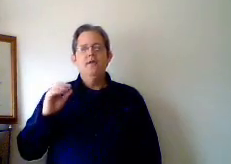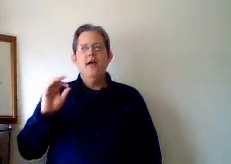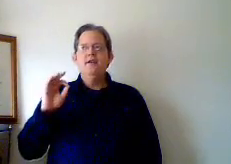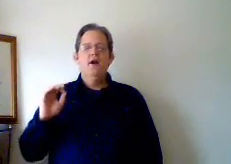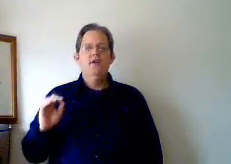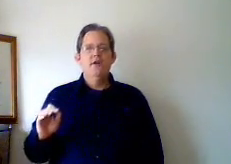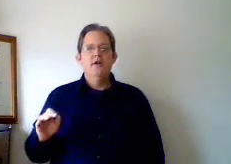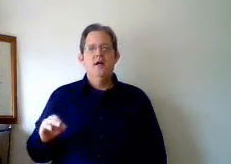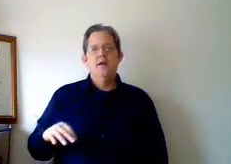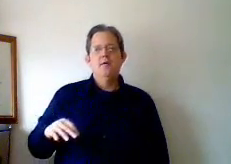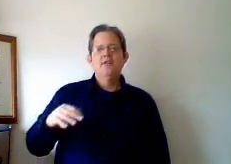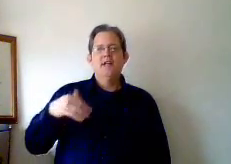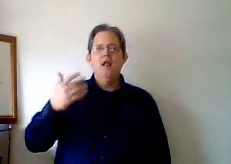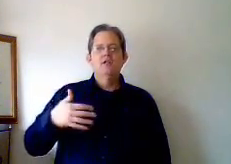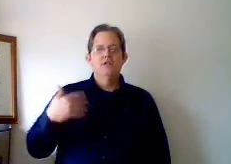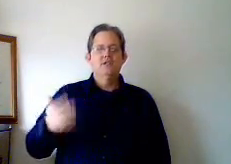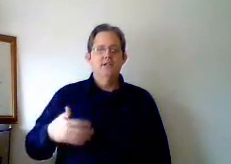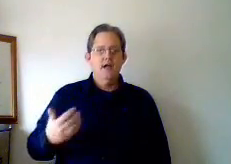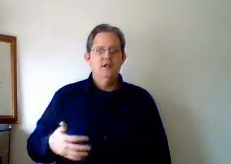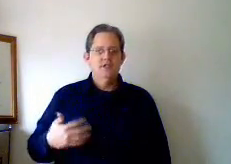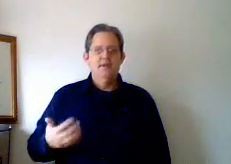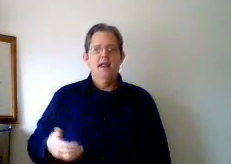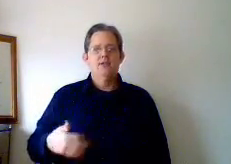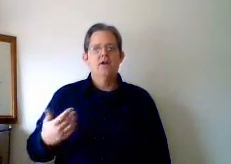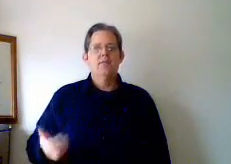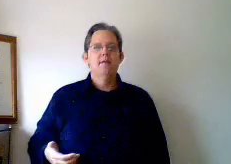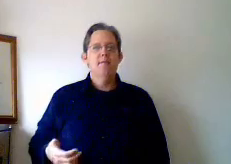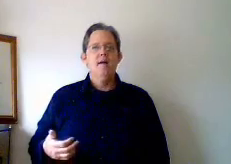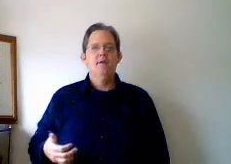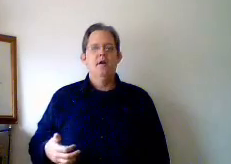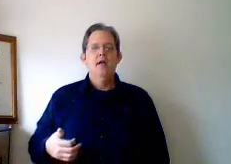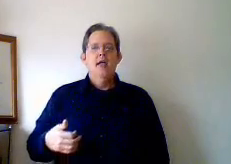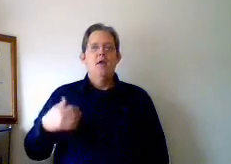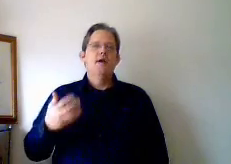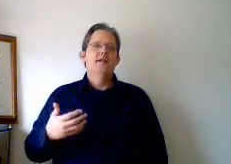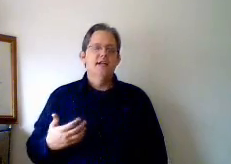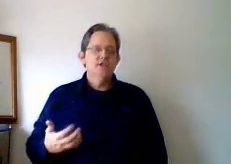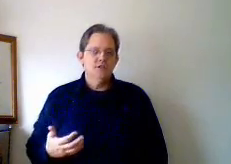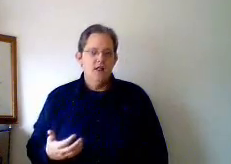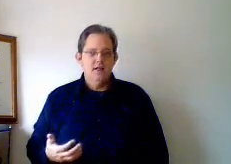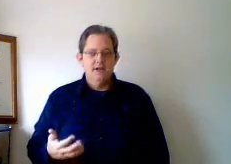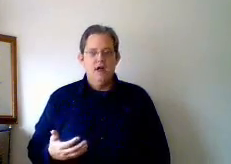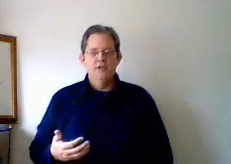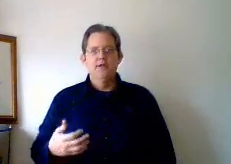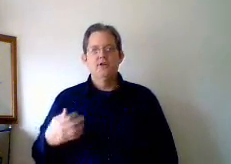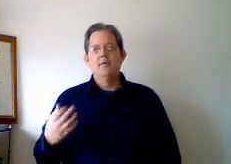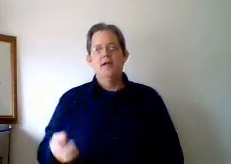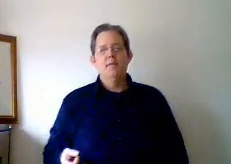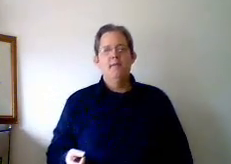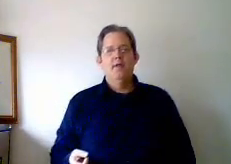1900, a number of psychologists in psychology started becoming popular, and organizational psychology started becoming popular.